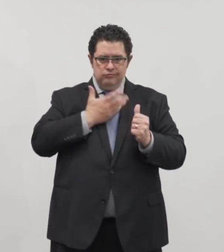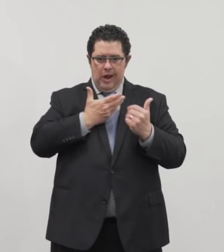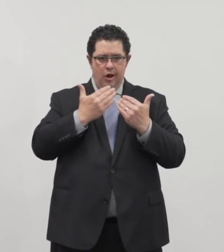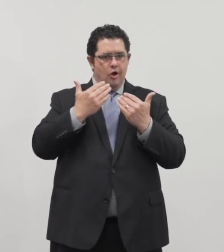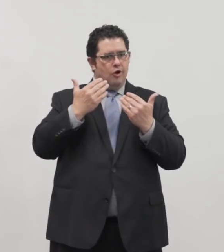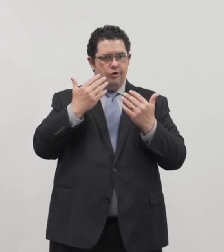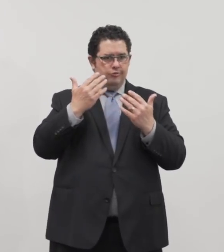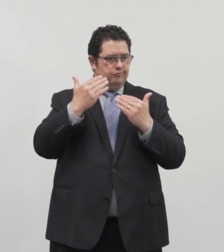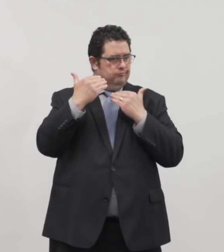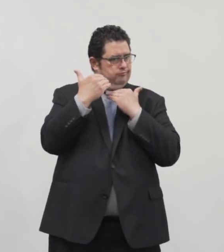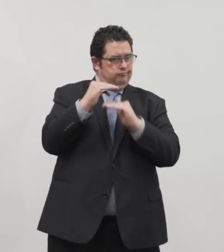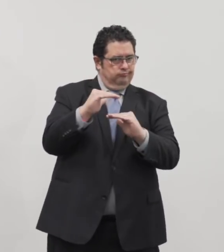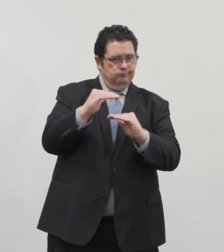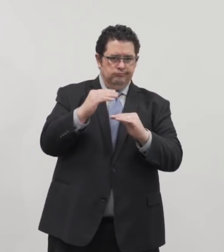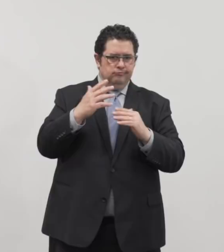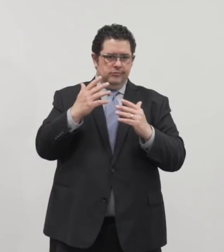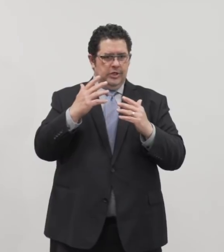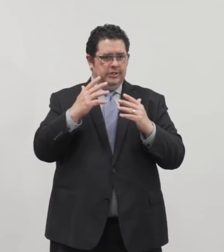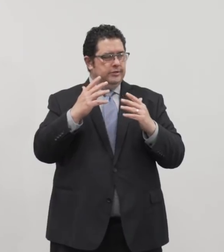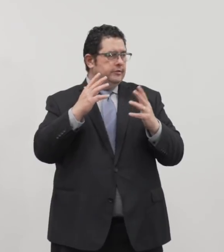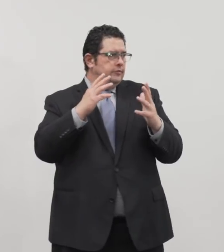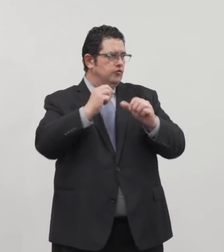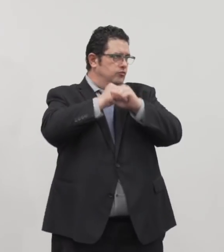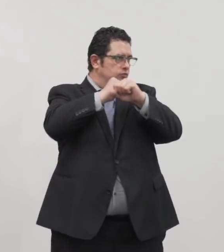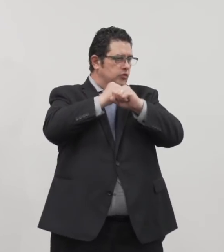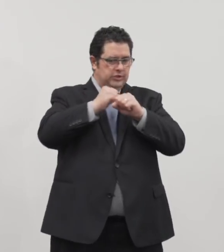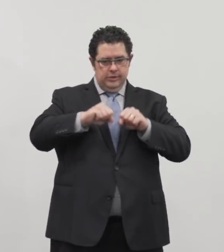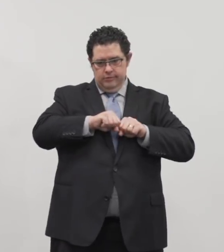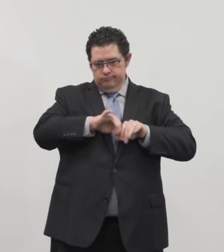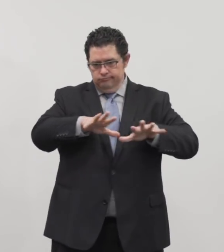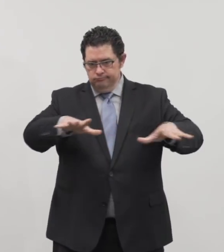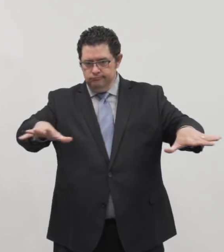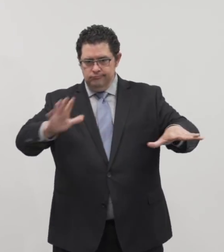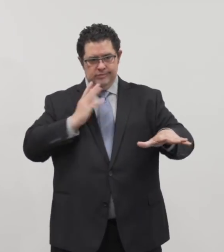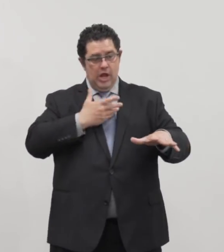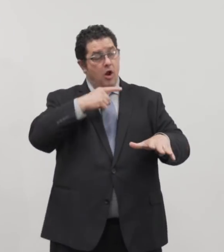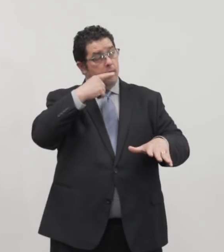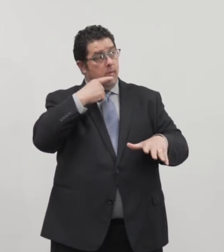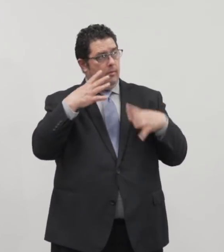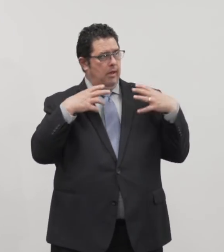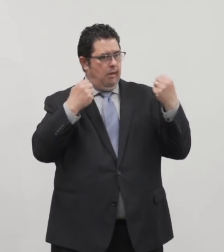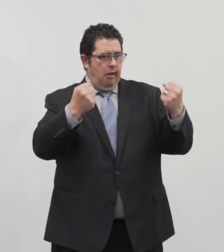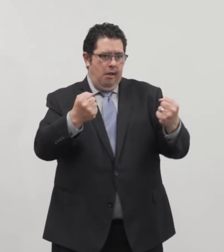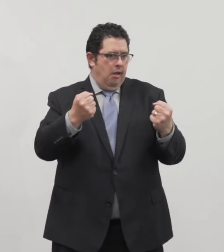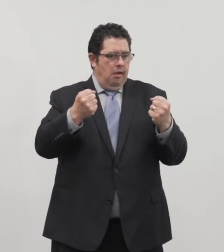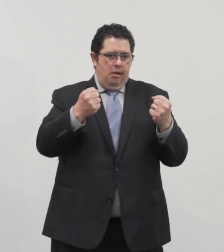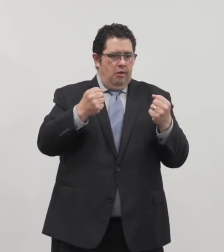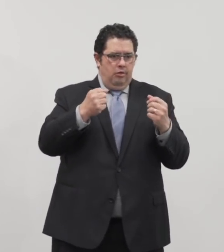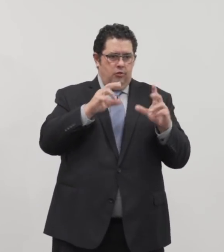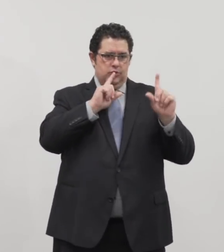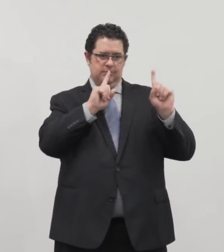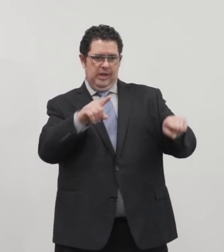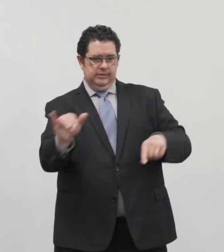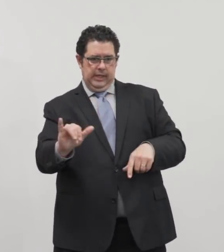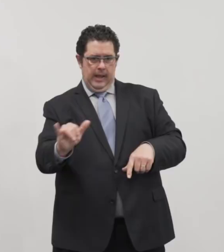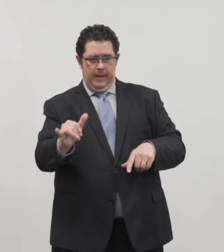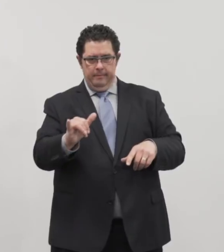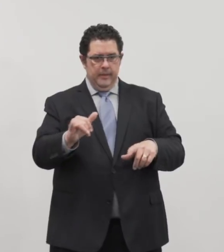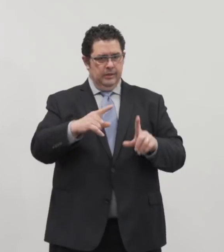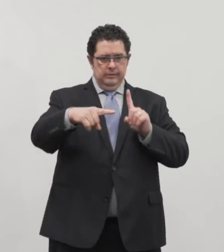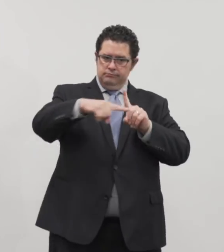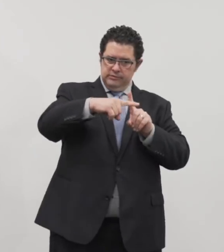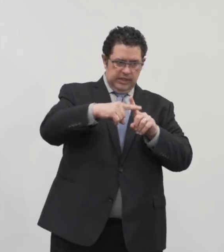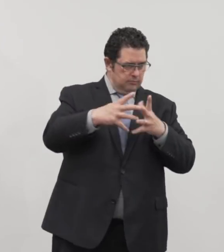on the spread of the virus in our community, the public health response is going to be the same. Test as much as possible. Isolate people who are